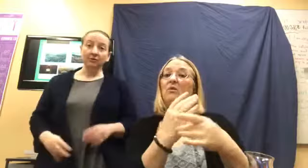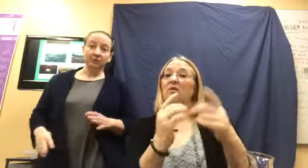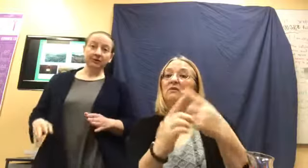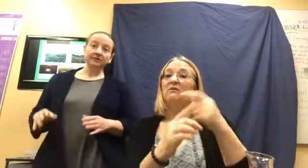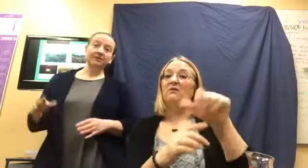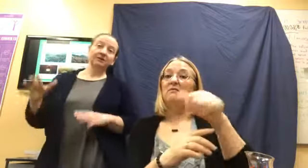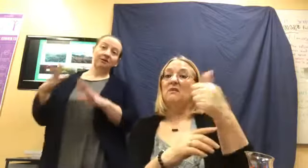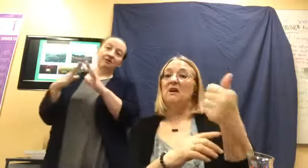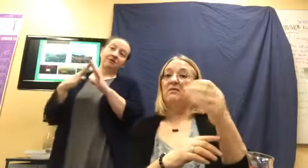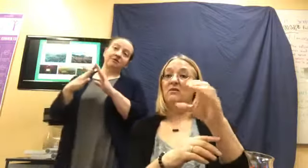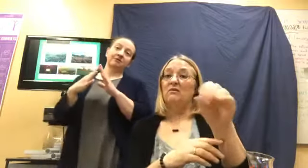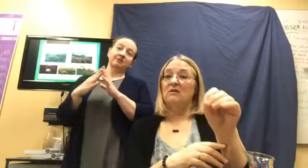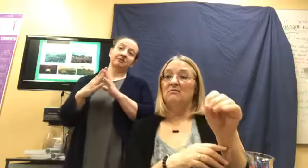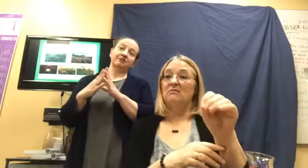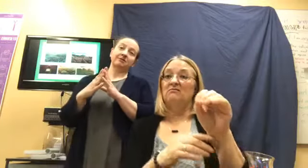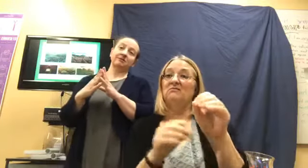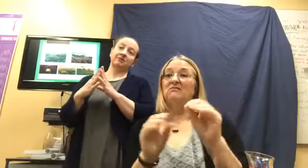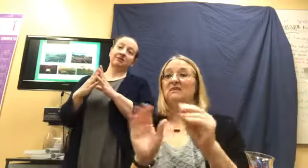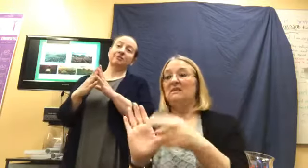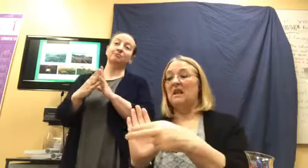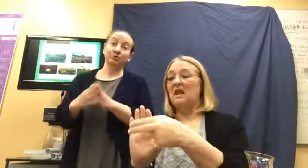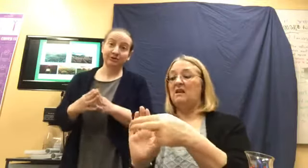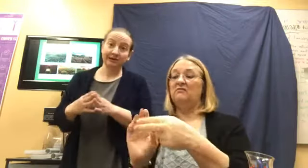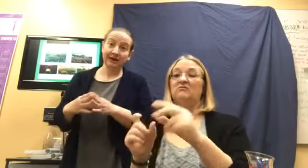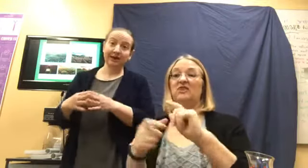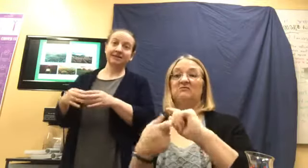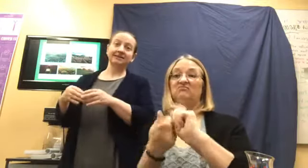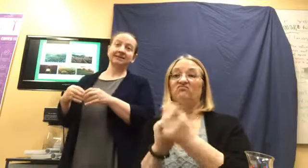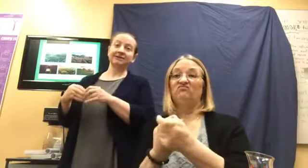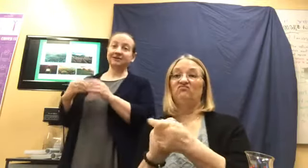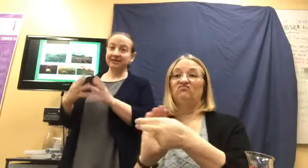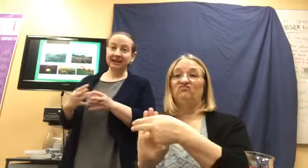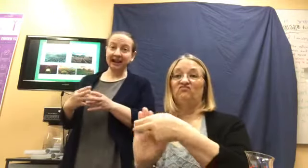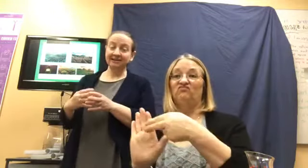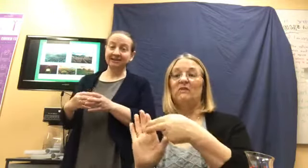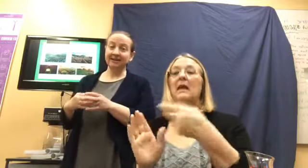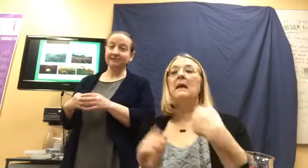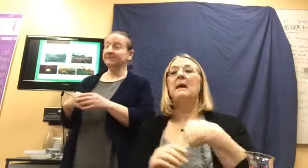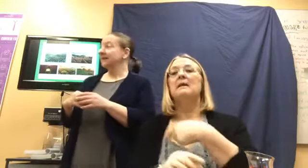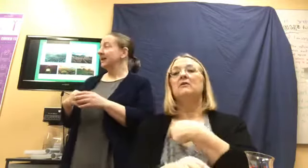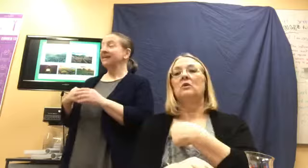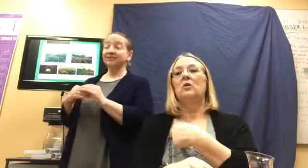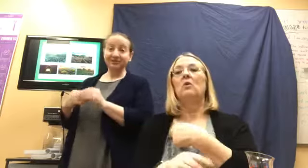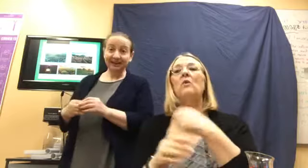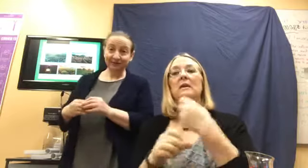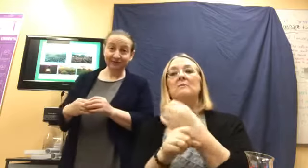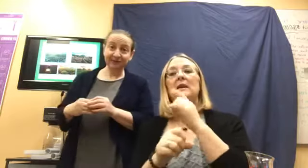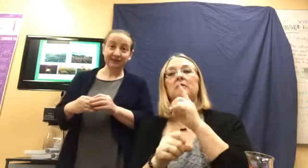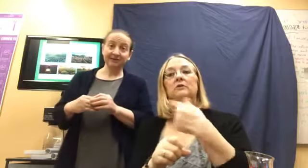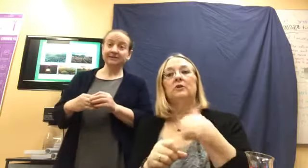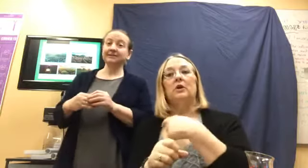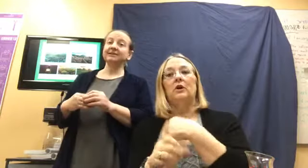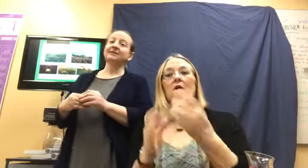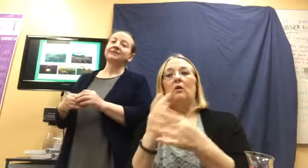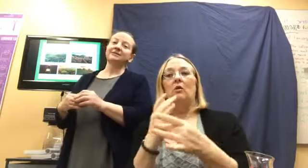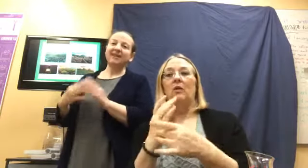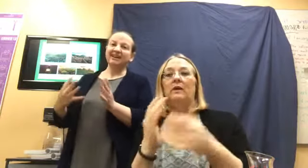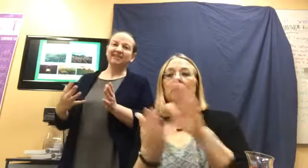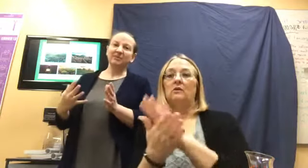oils are, are pure and there's nothing added to them and they're safe for us. So that's the,